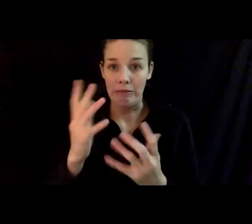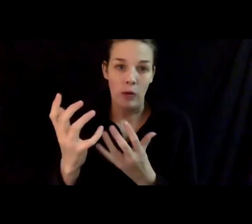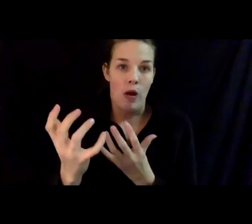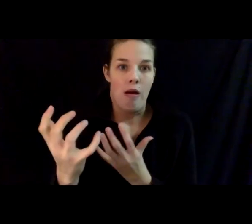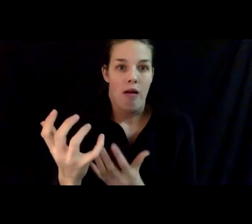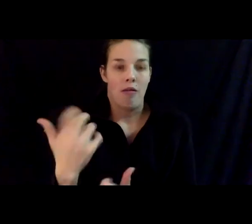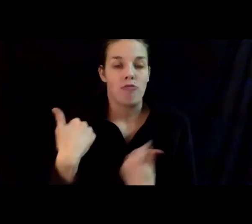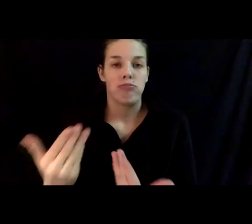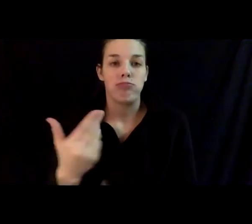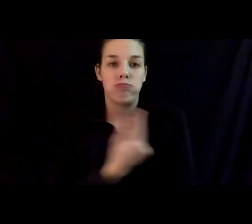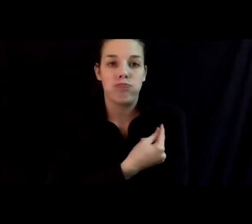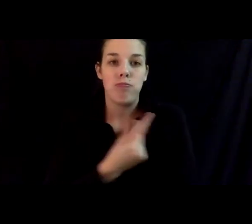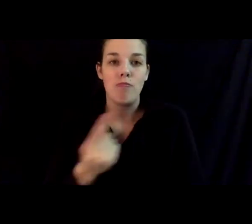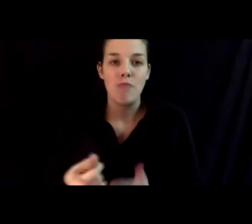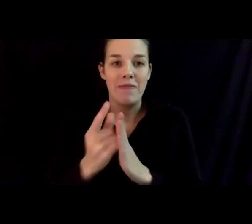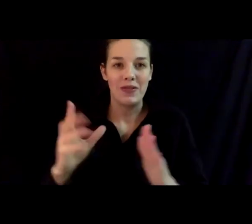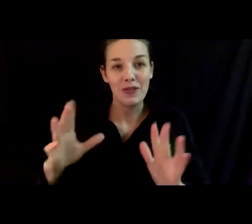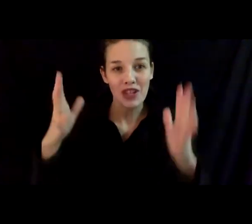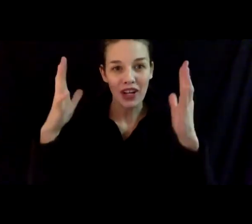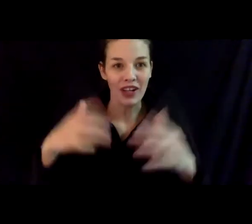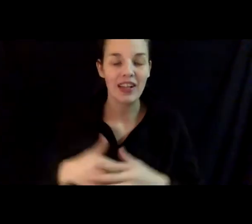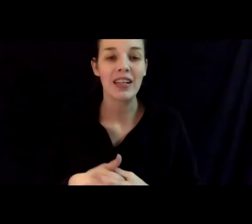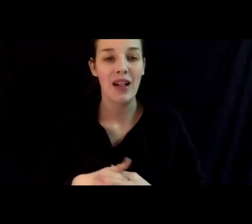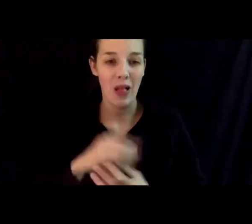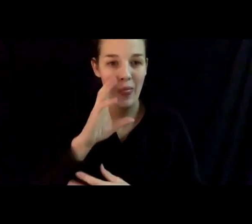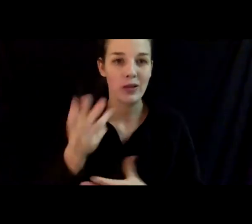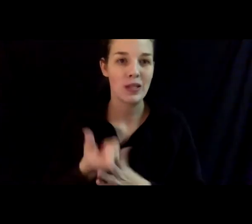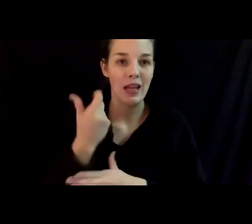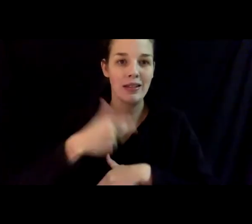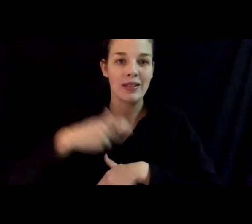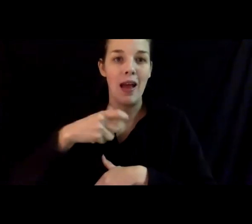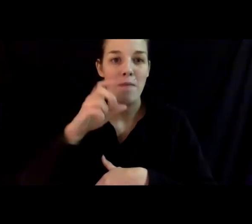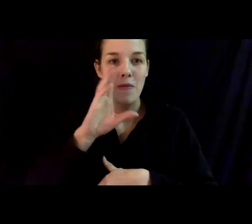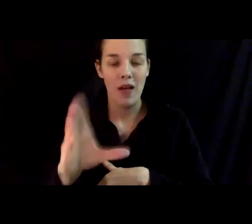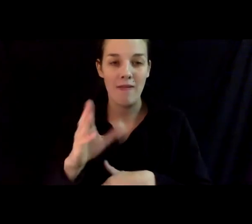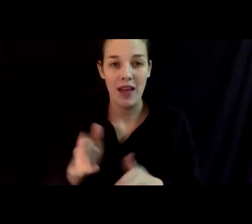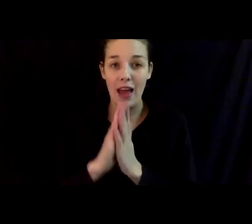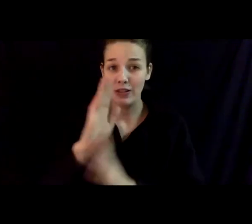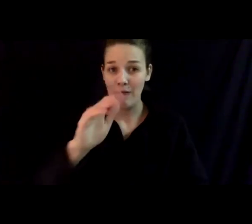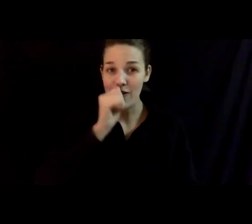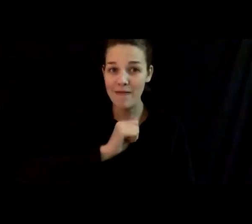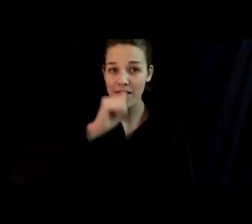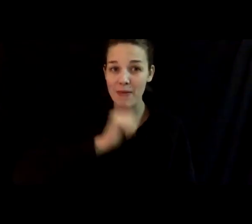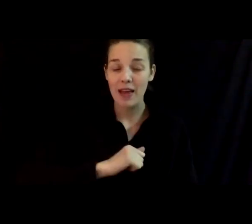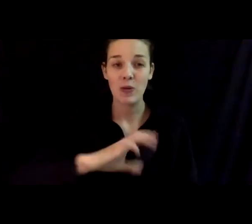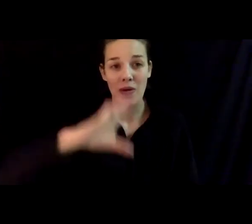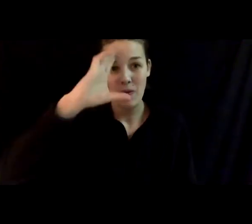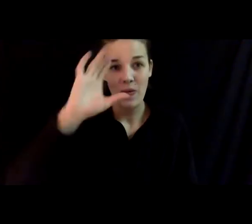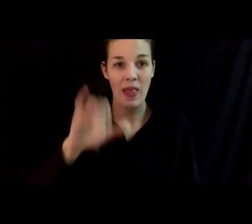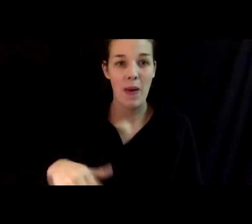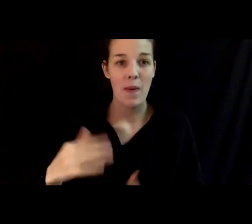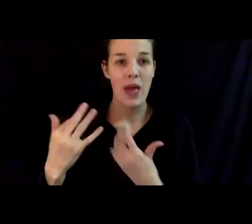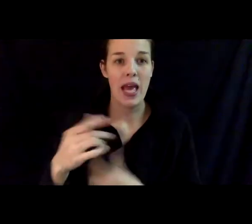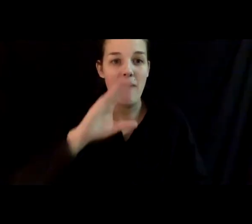their own moment to cheer. This will take time. We've asked for your patience, and we know that waiting is